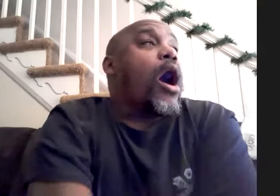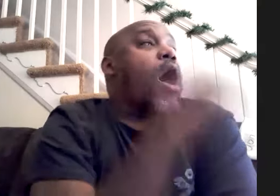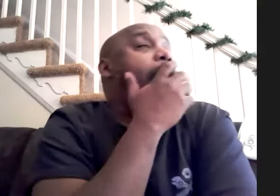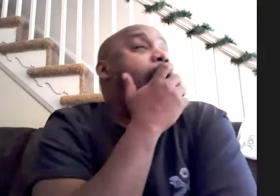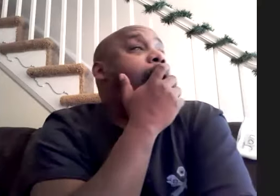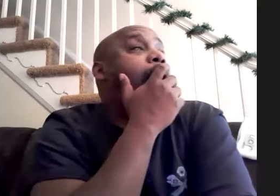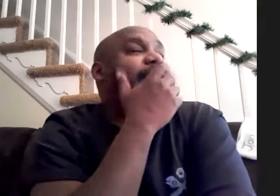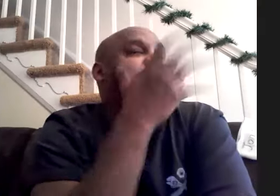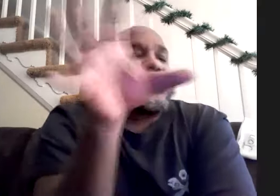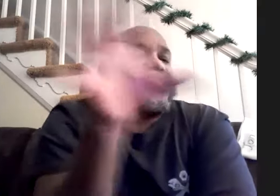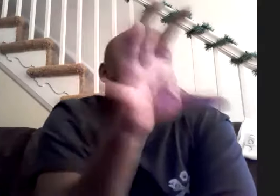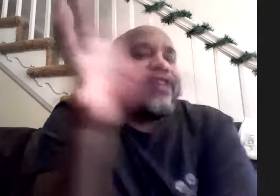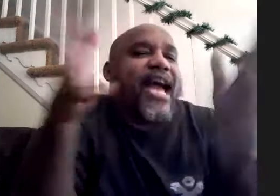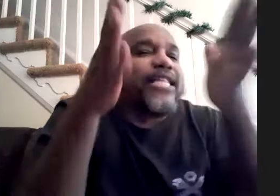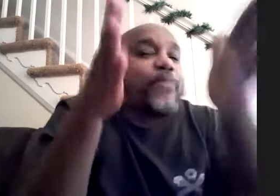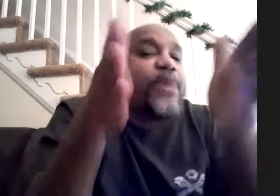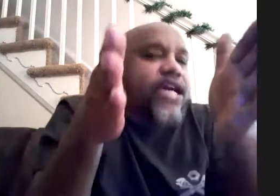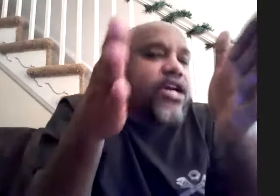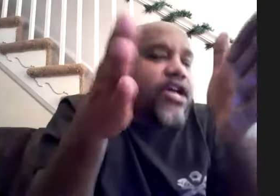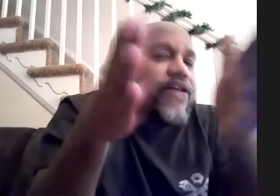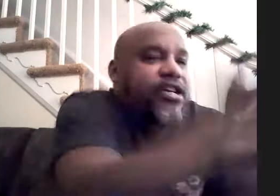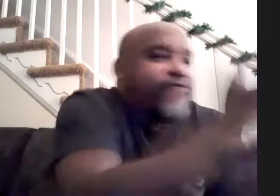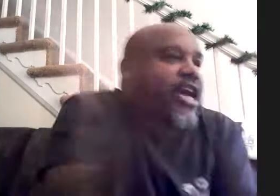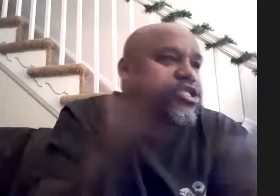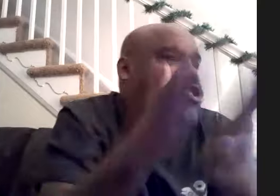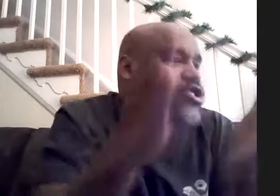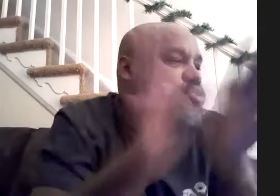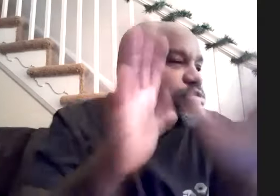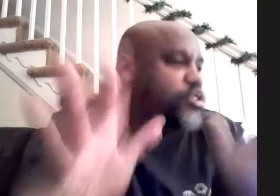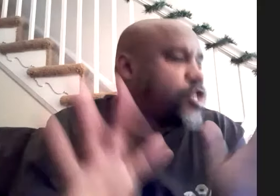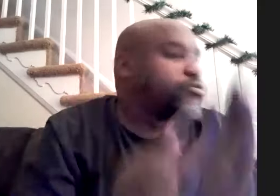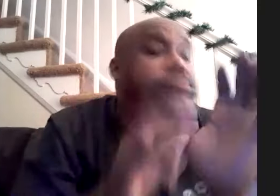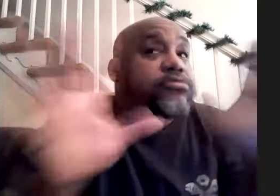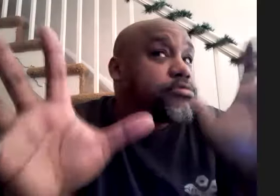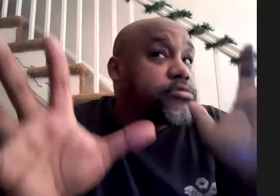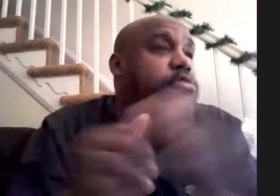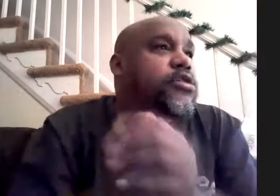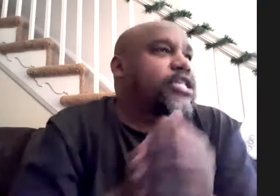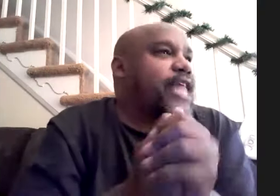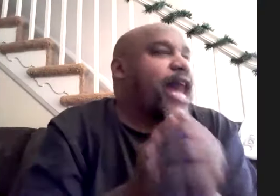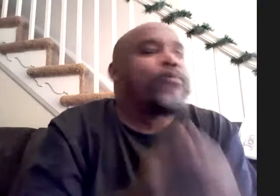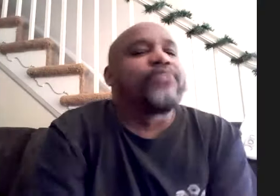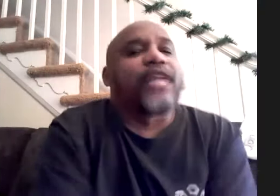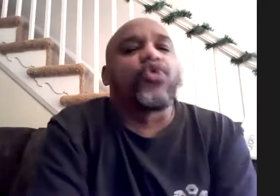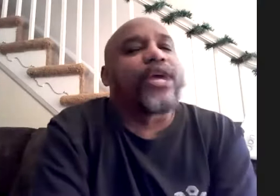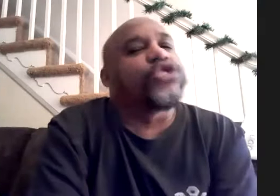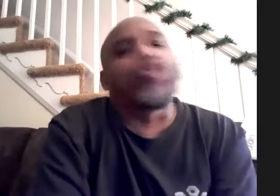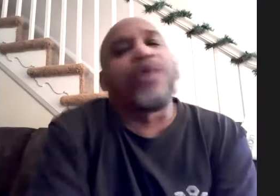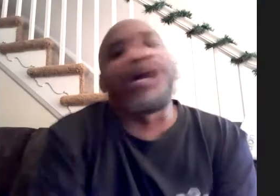uh again that's just if i had to pick if if i could just you know because that album comes out swinging with swim i can't